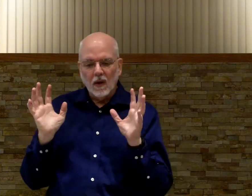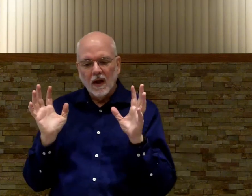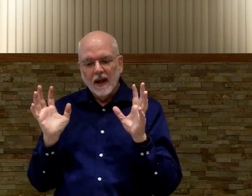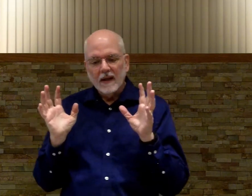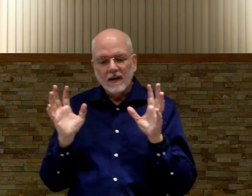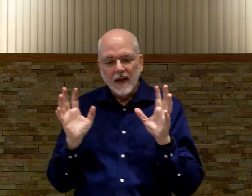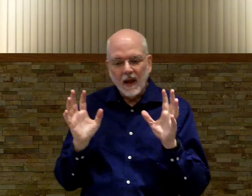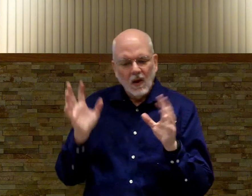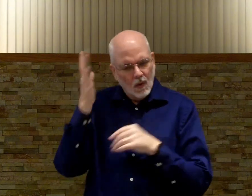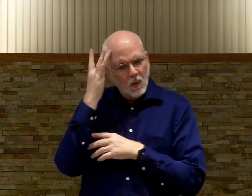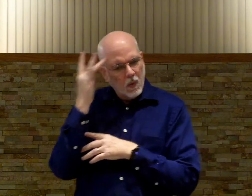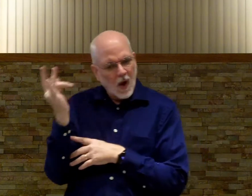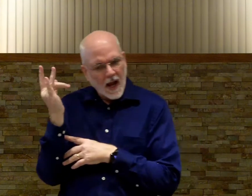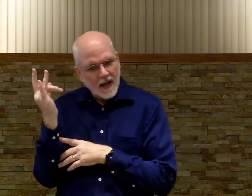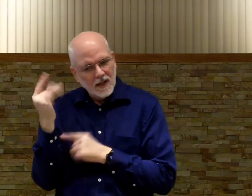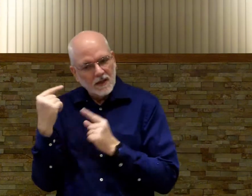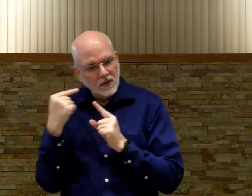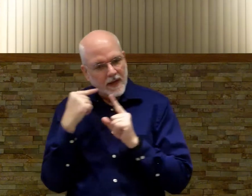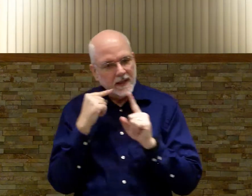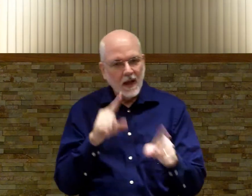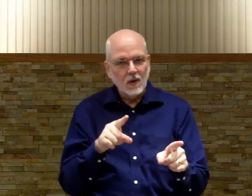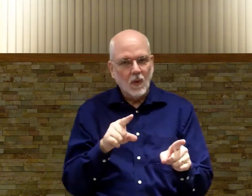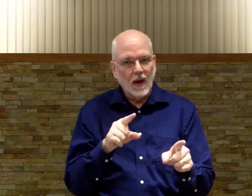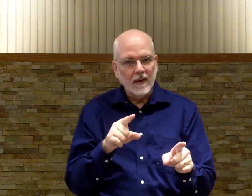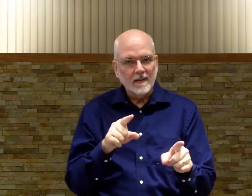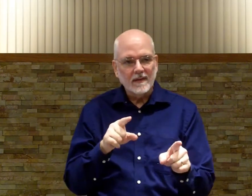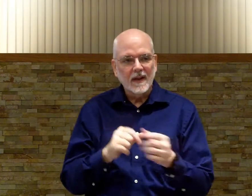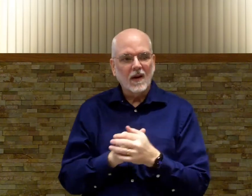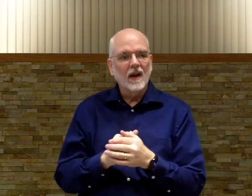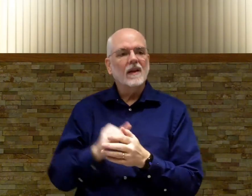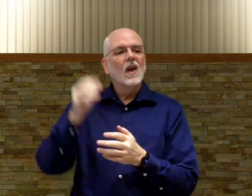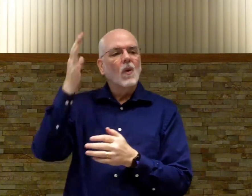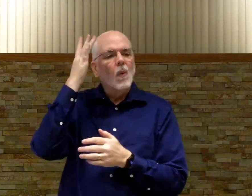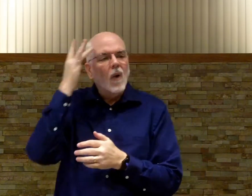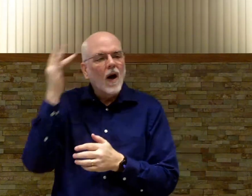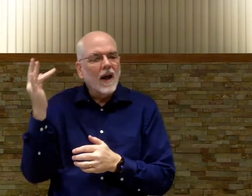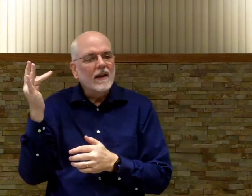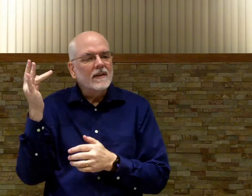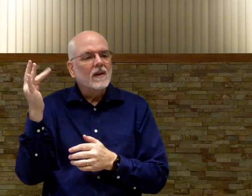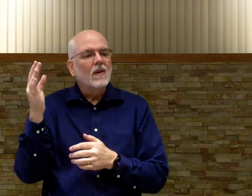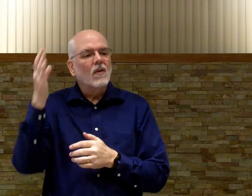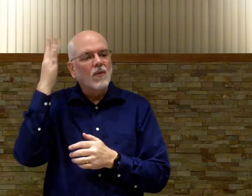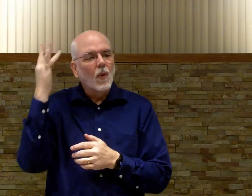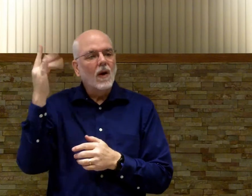will say why so they can tell you why all right why for